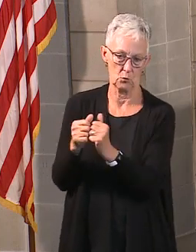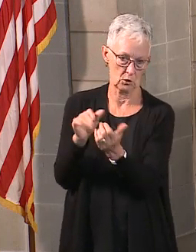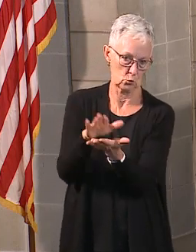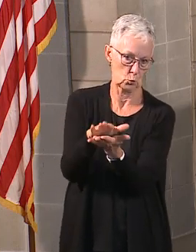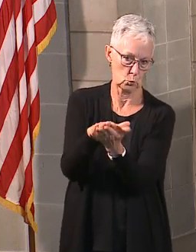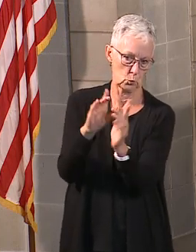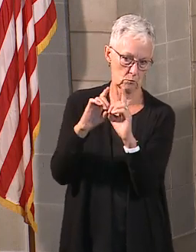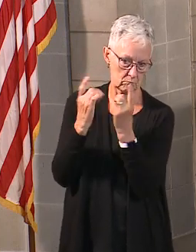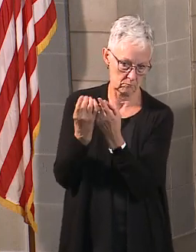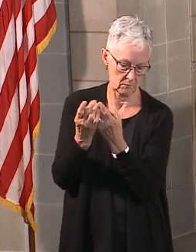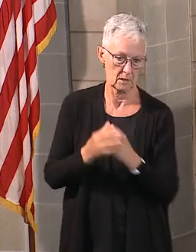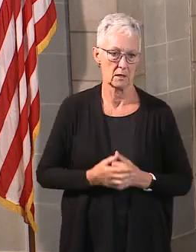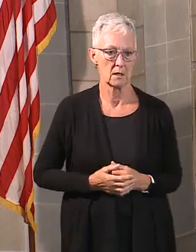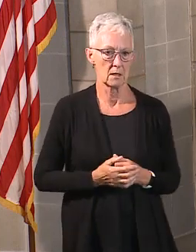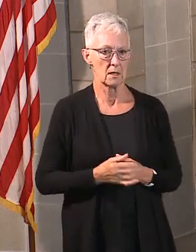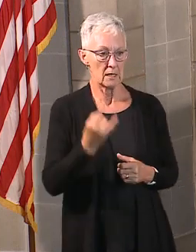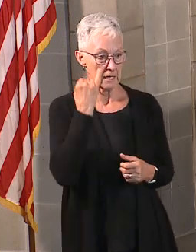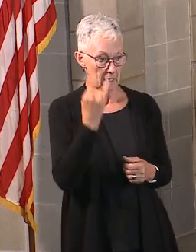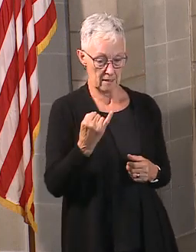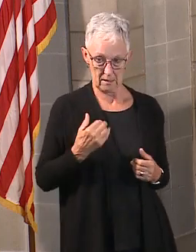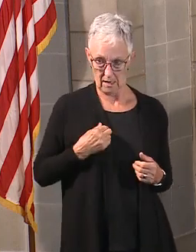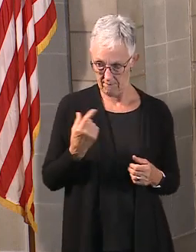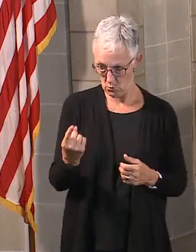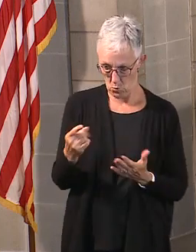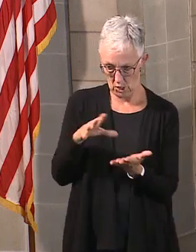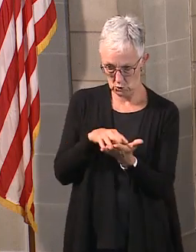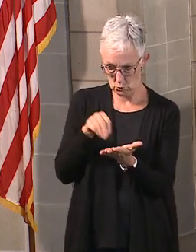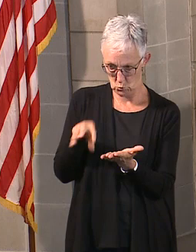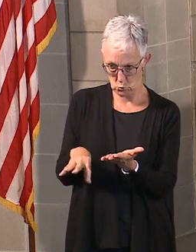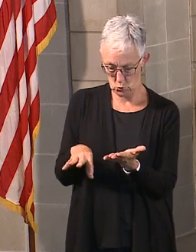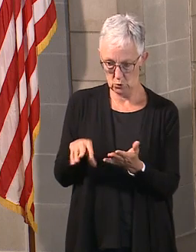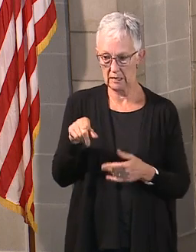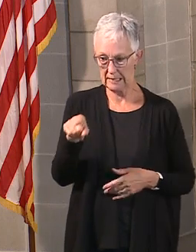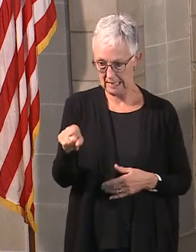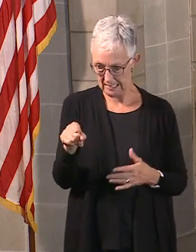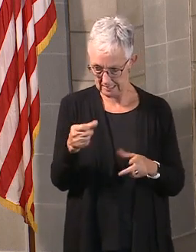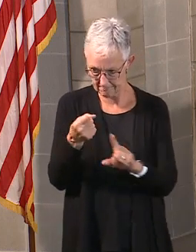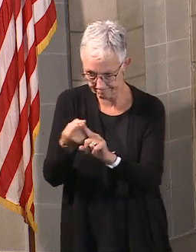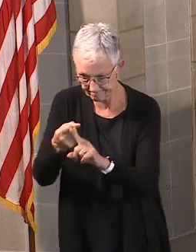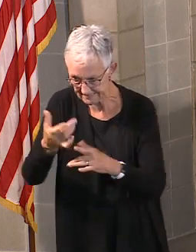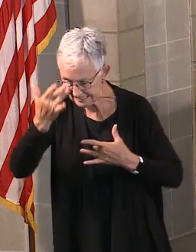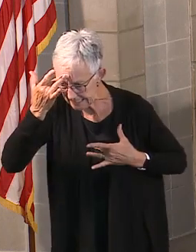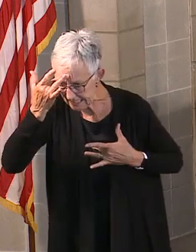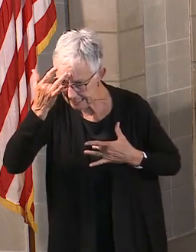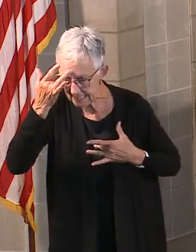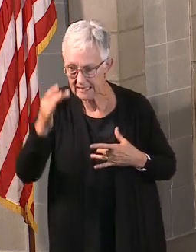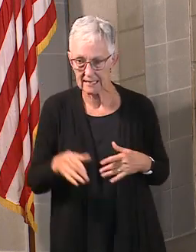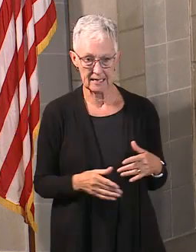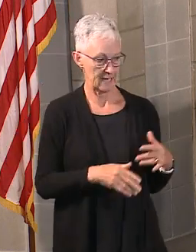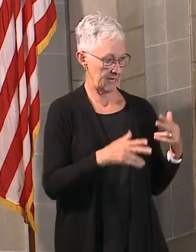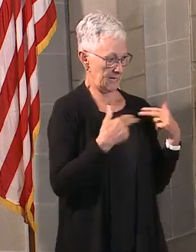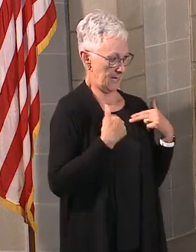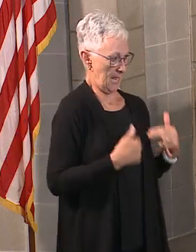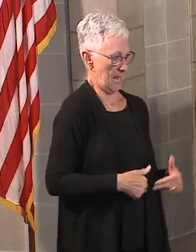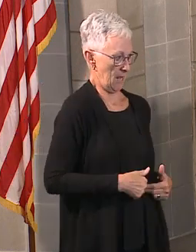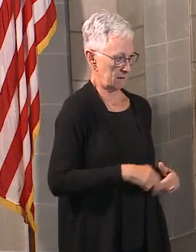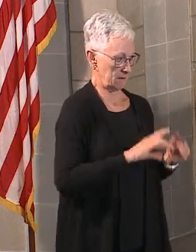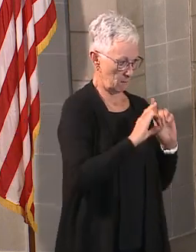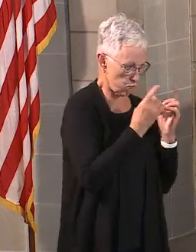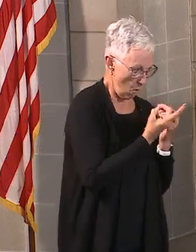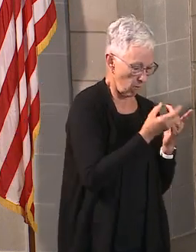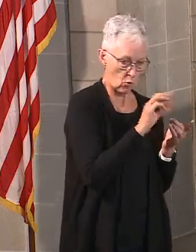essentially, if you have a student there, they're going to come in and do, and the local health department and probably state as well are going to come in and do local contact tracing.